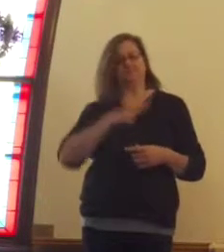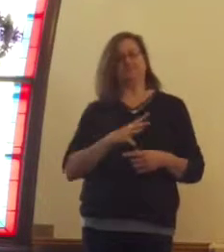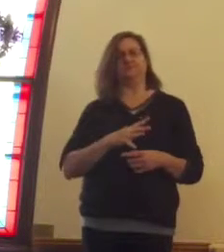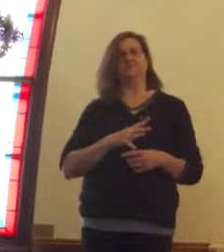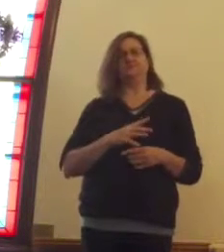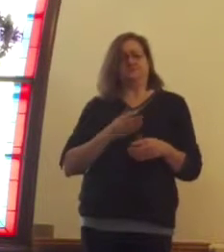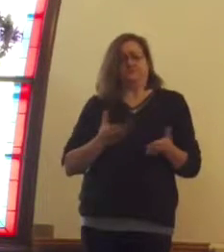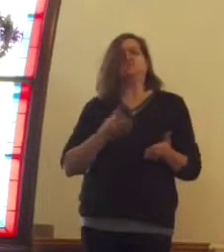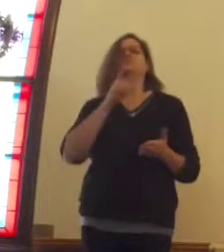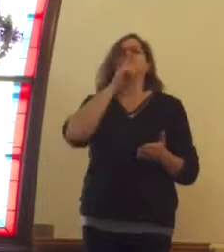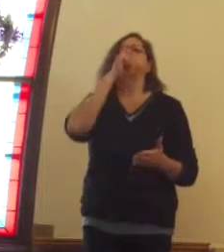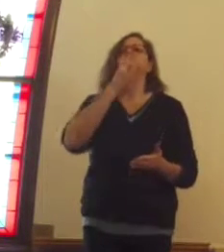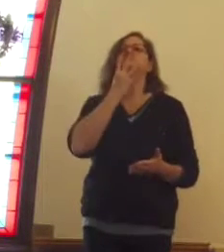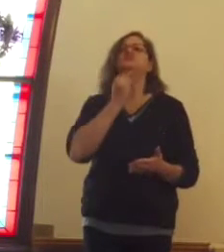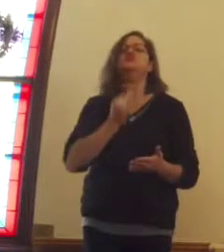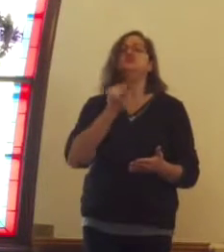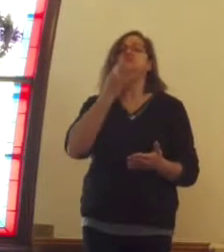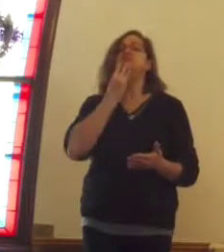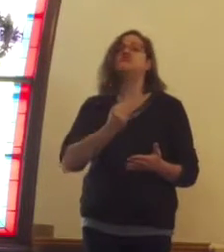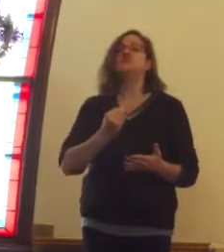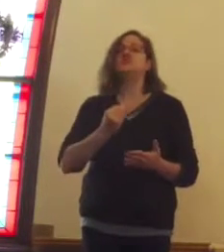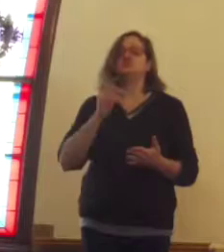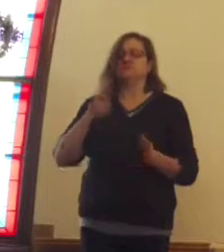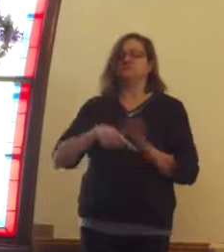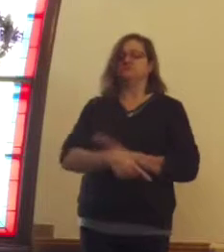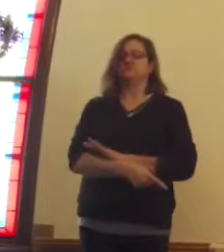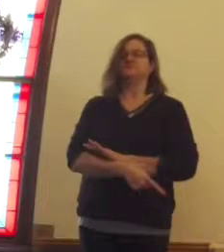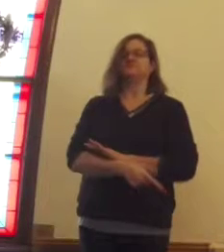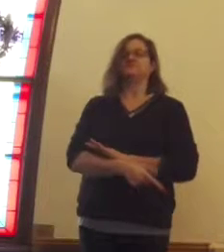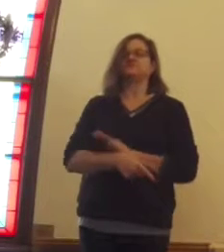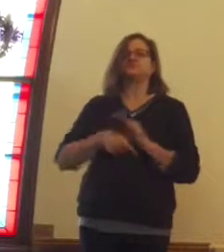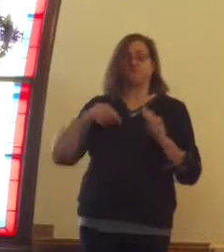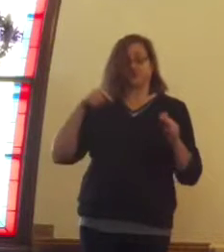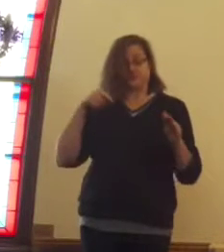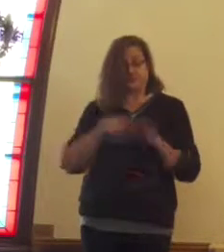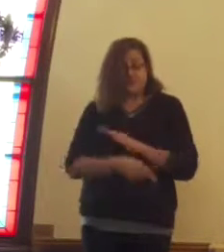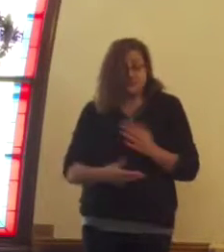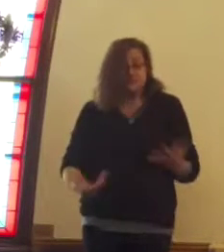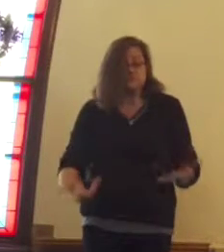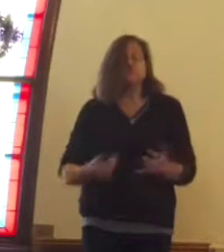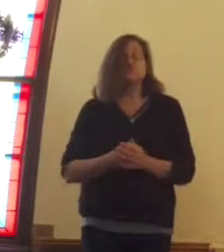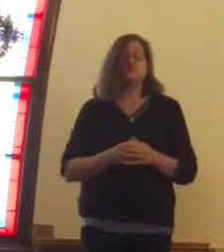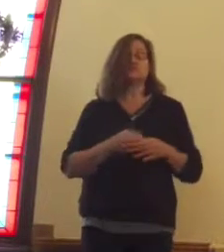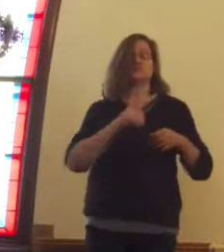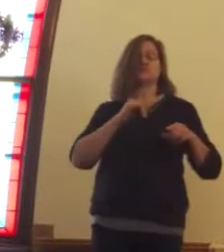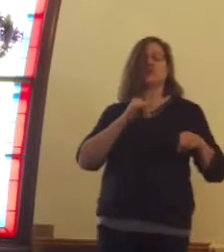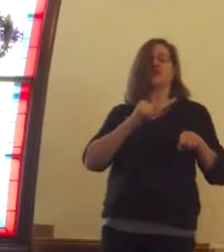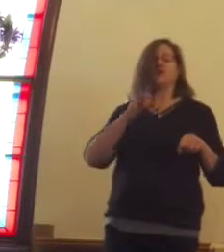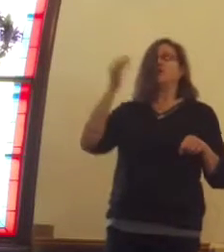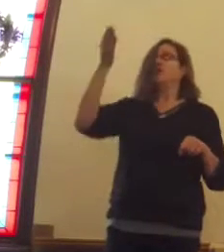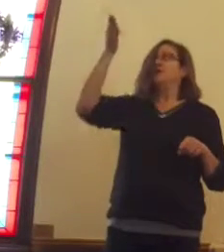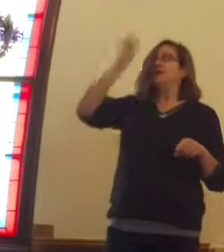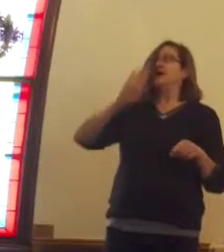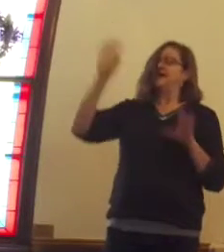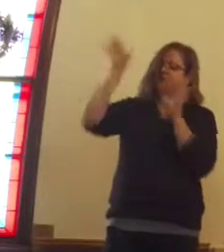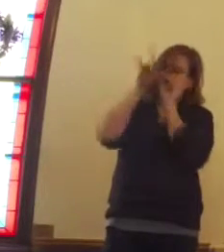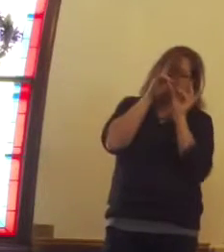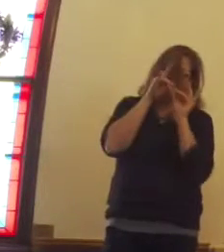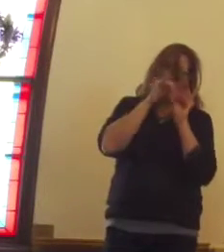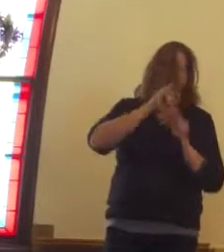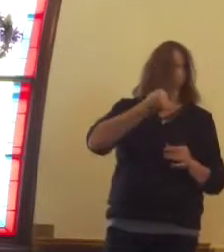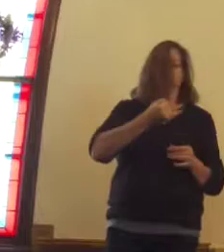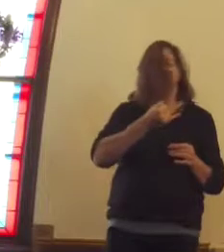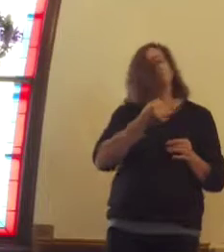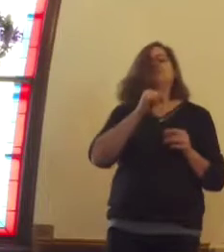to be killed. So, God continues working through Joseph in his dreams and gives Joseph more marching